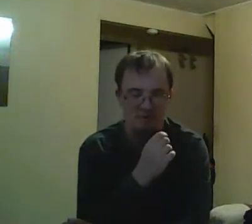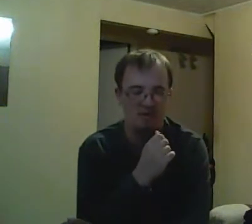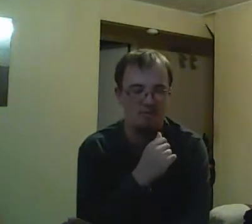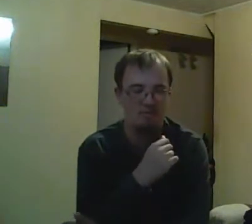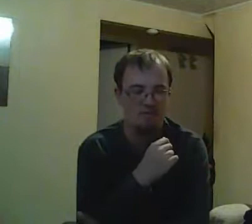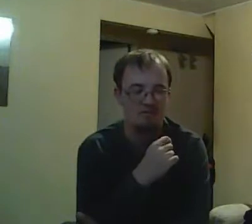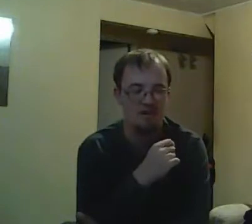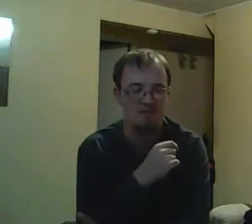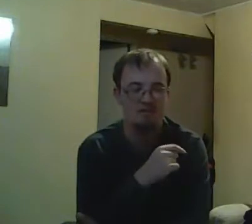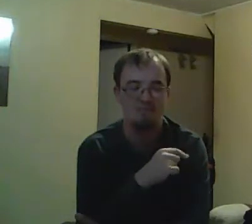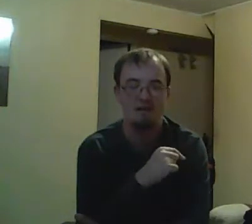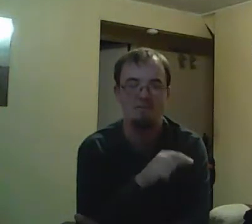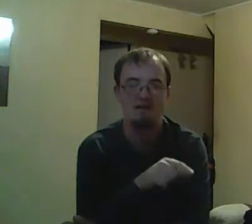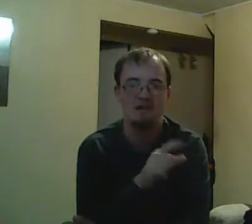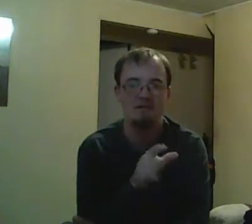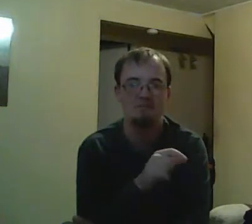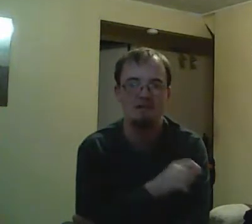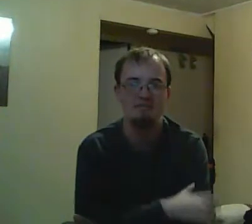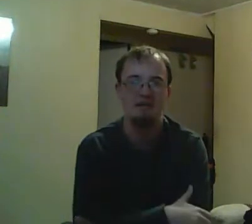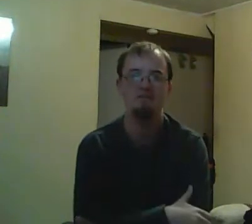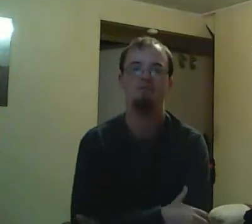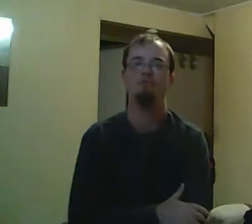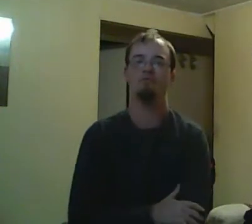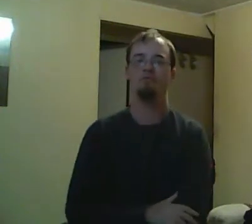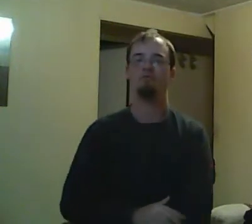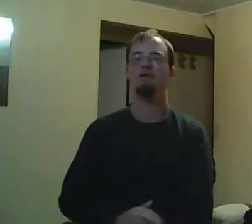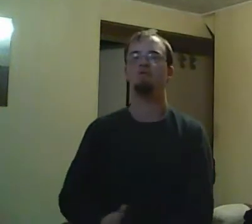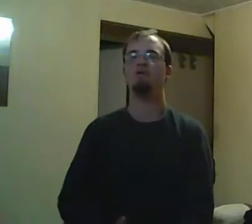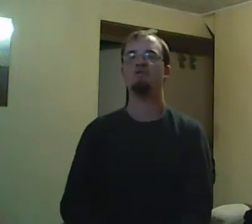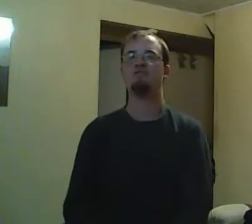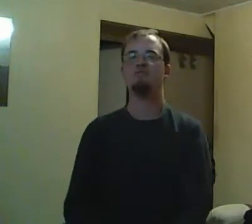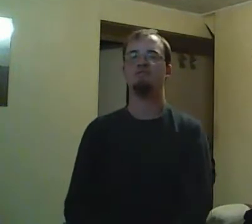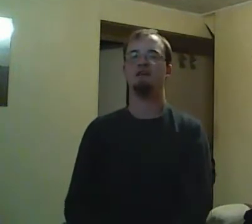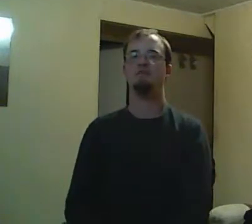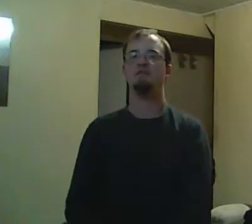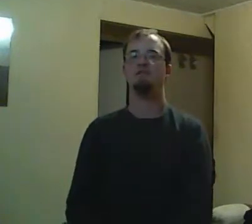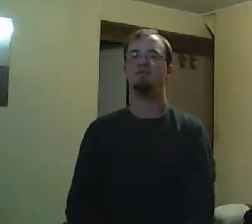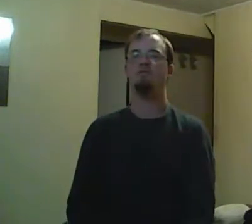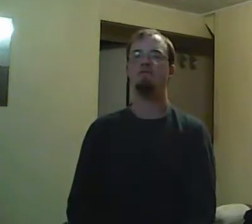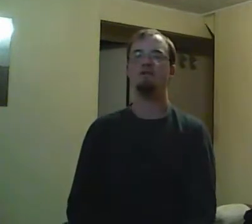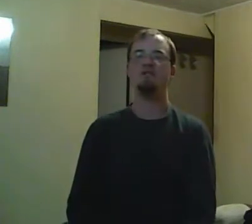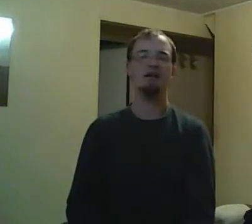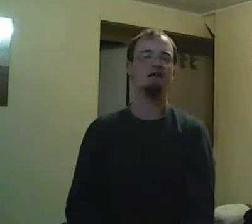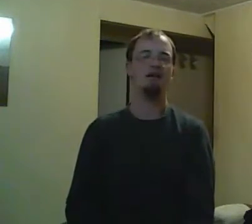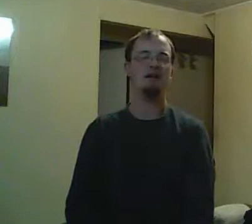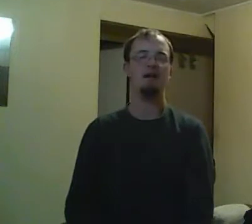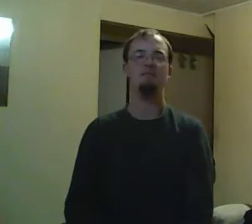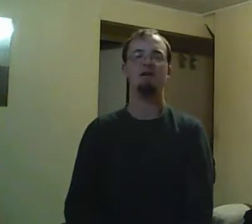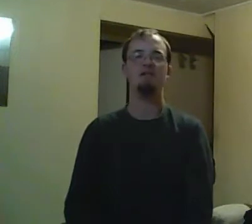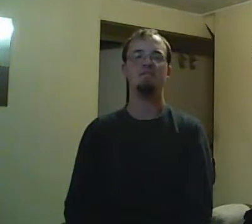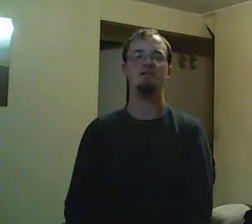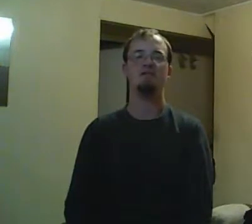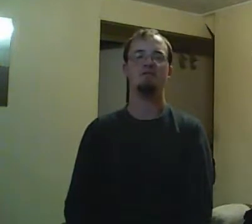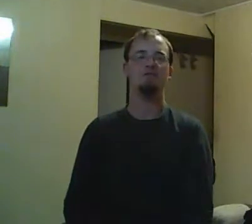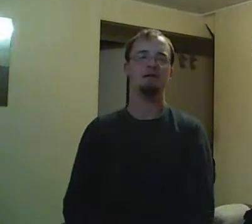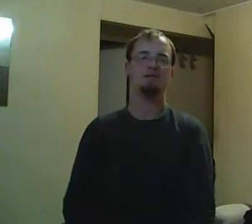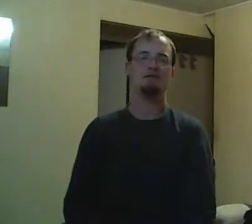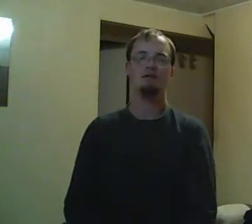Rick inside out. But Spinner and Jay want to go to Radich for this information. But Sean refuses to have it because Sean's going to